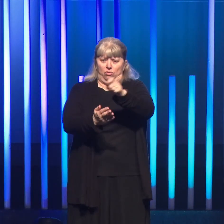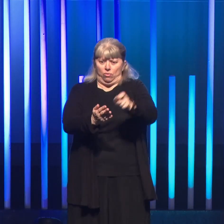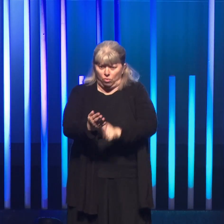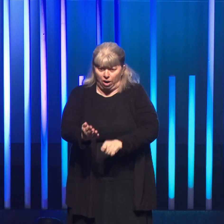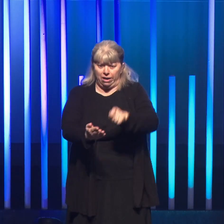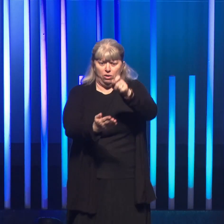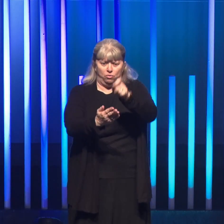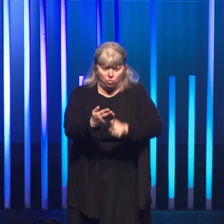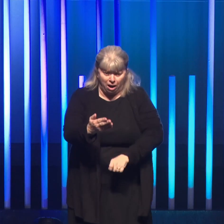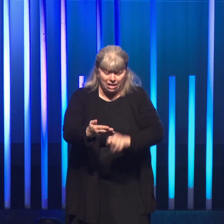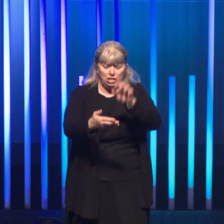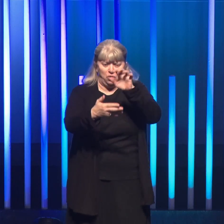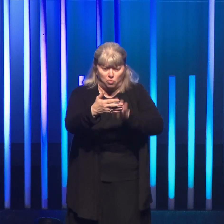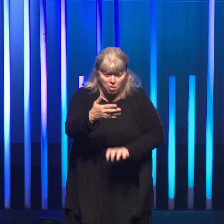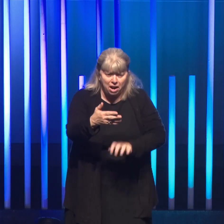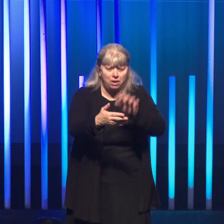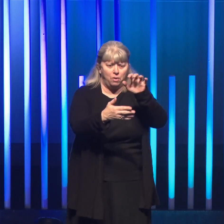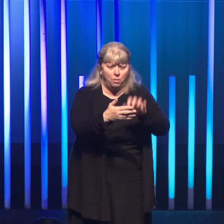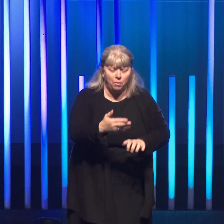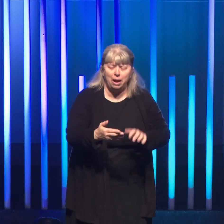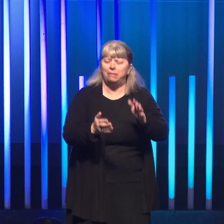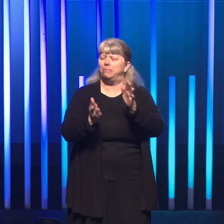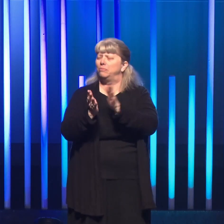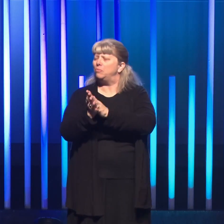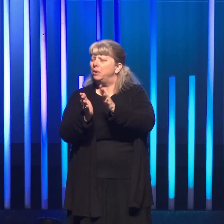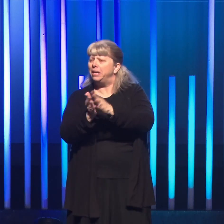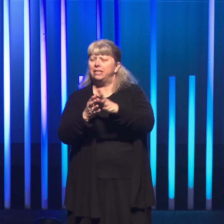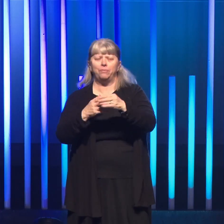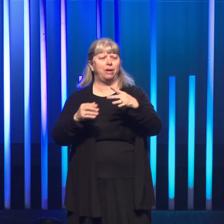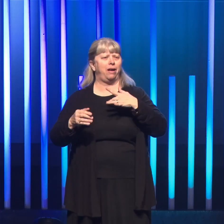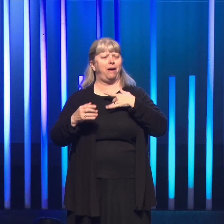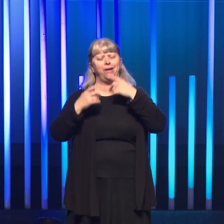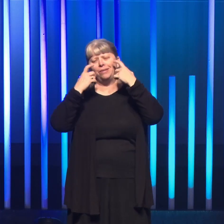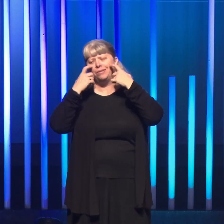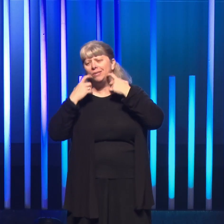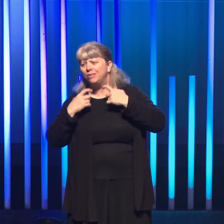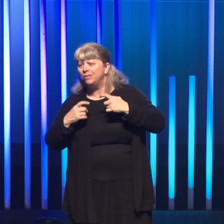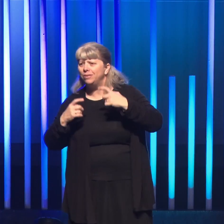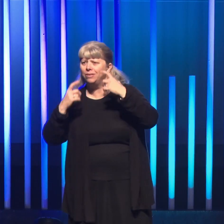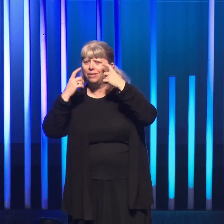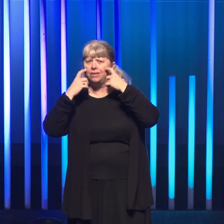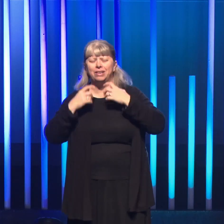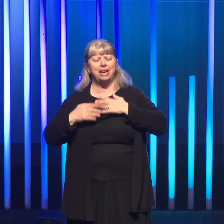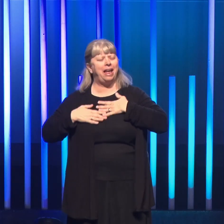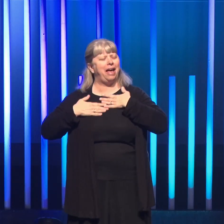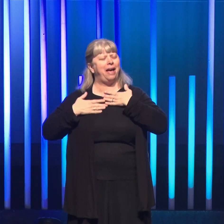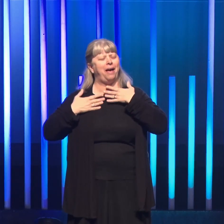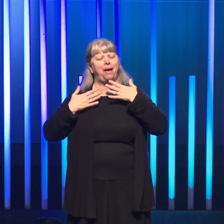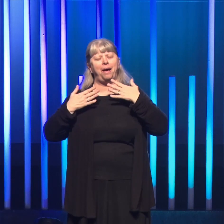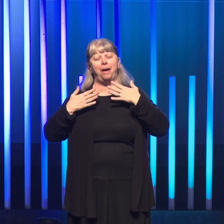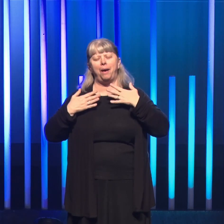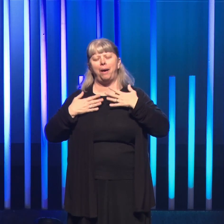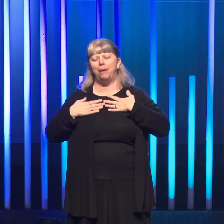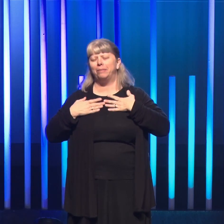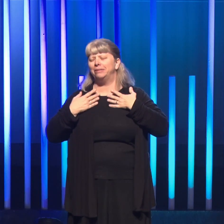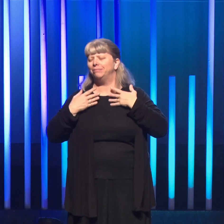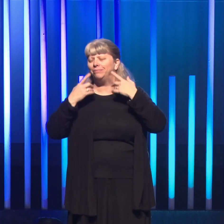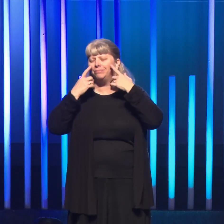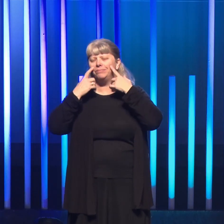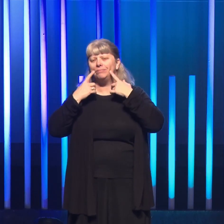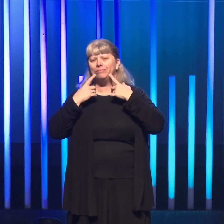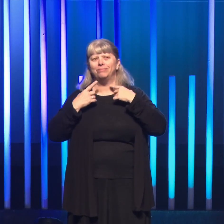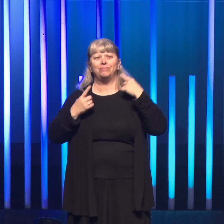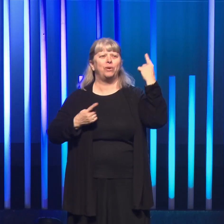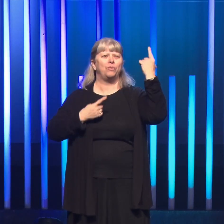writing praises in my heart. I was crying, but they were the happiest tears of joy and